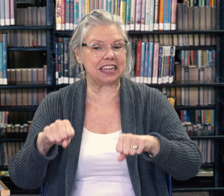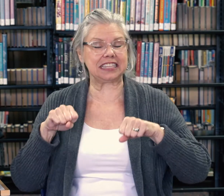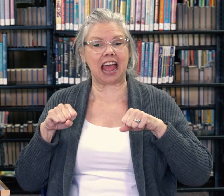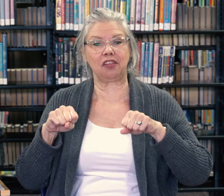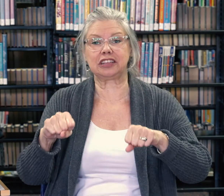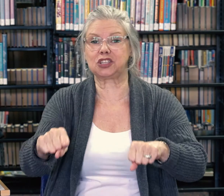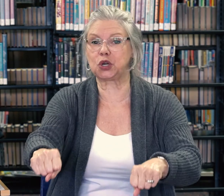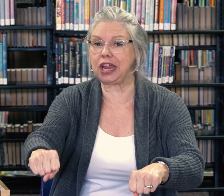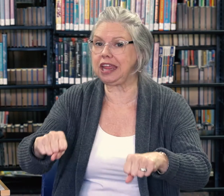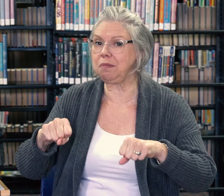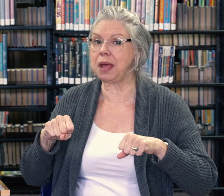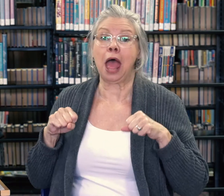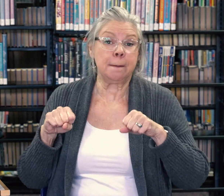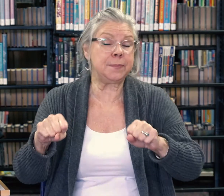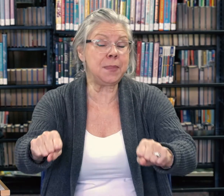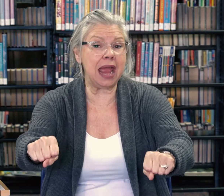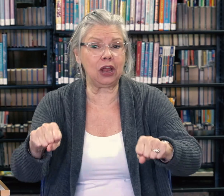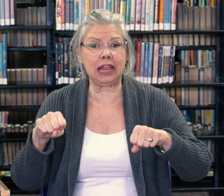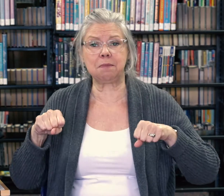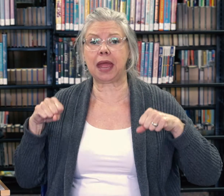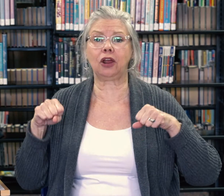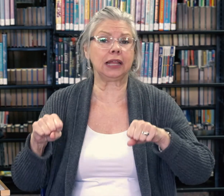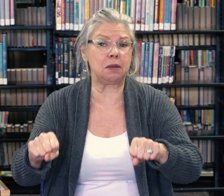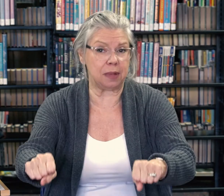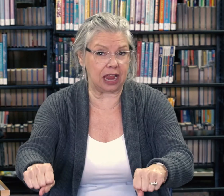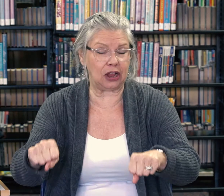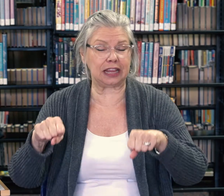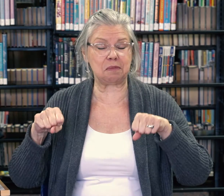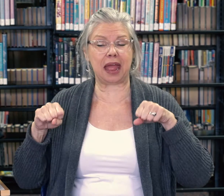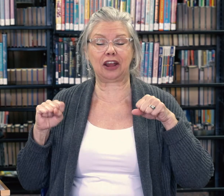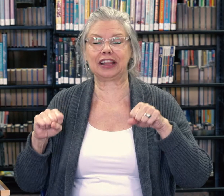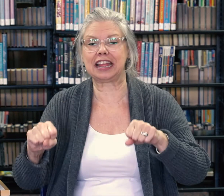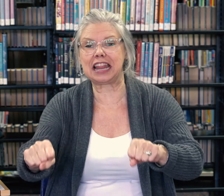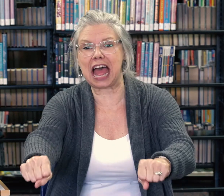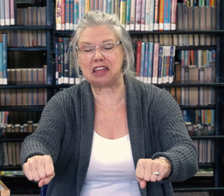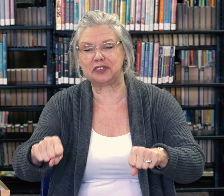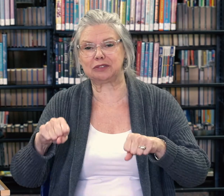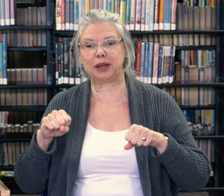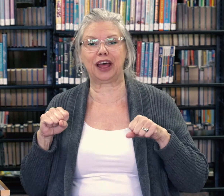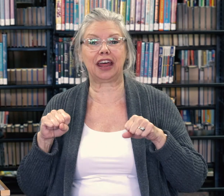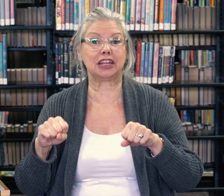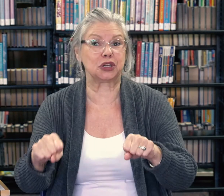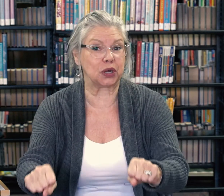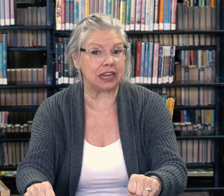down the stream. Merrily, merrily, merrily, merrily. Life is but a dream.